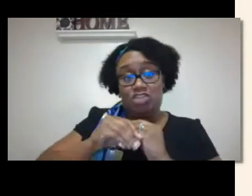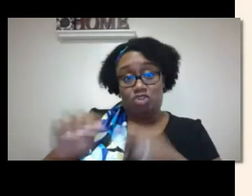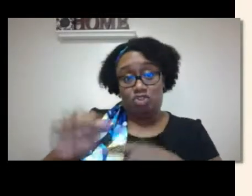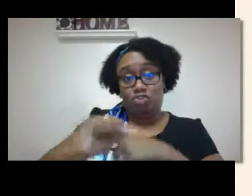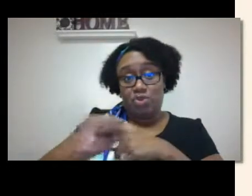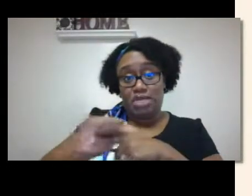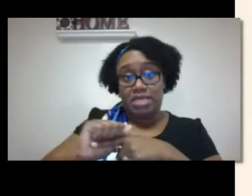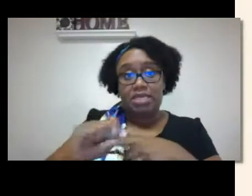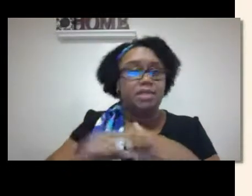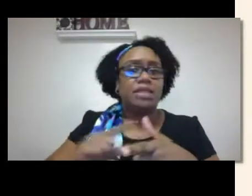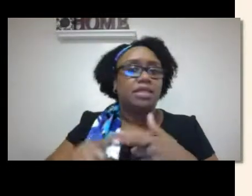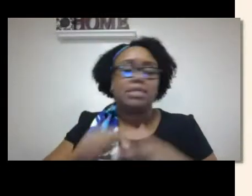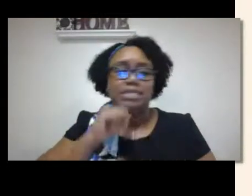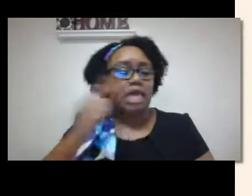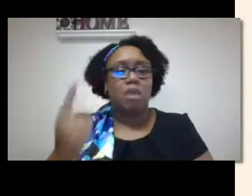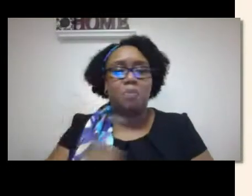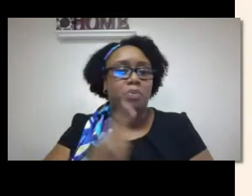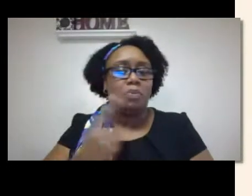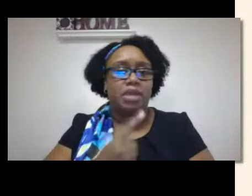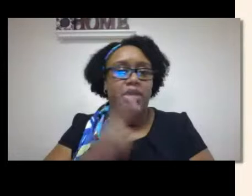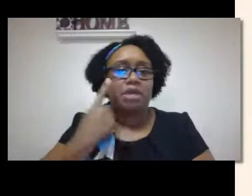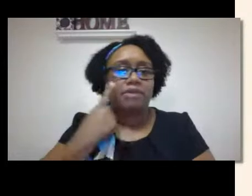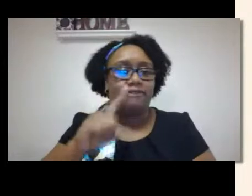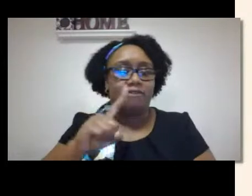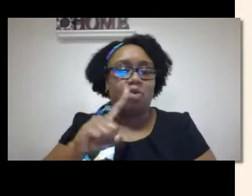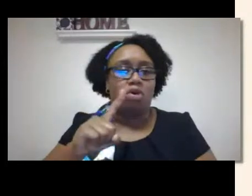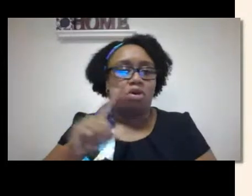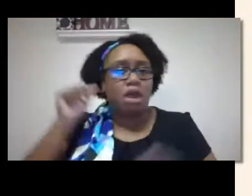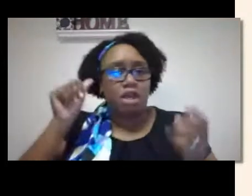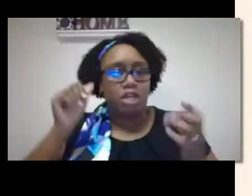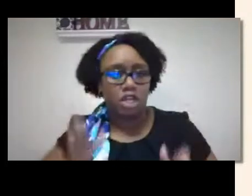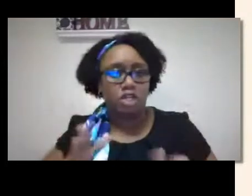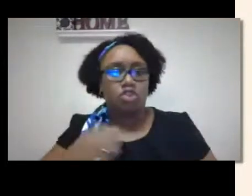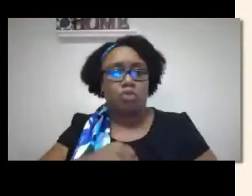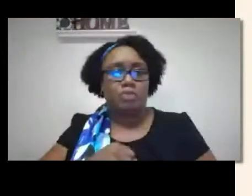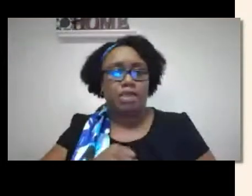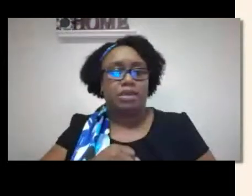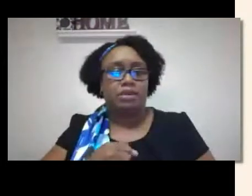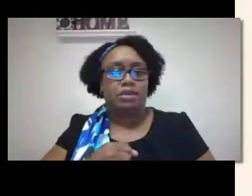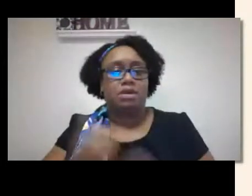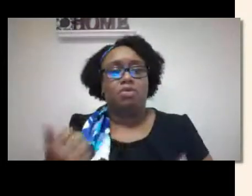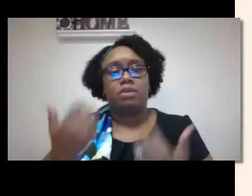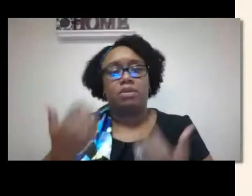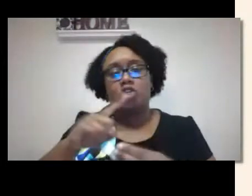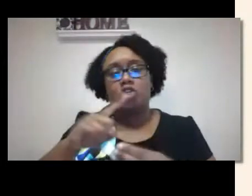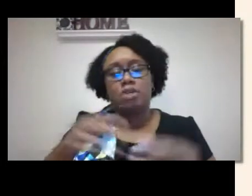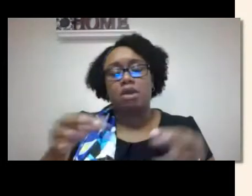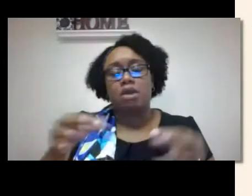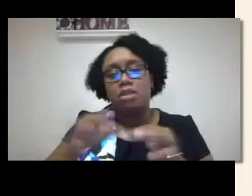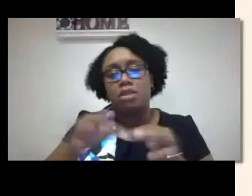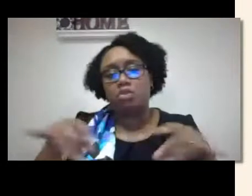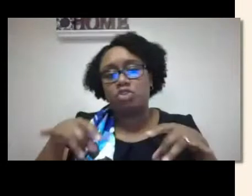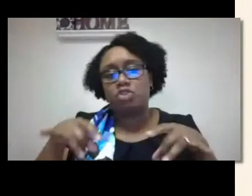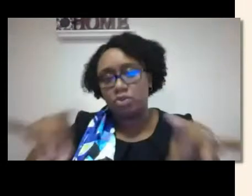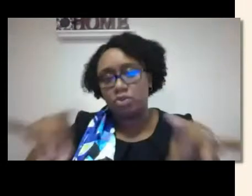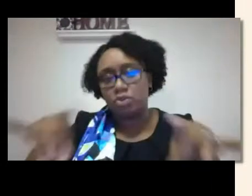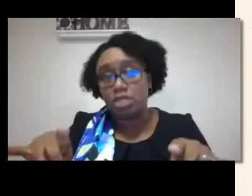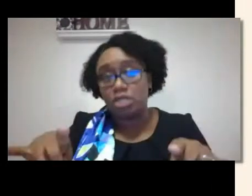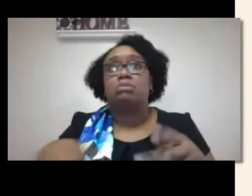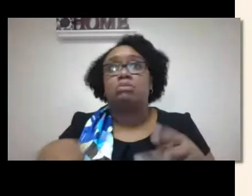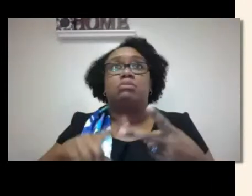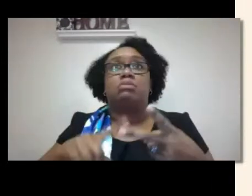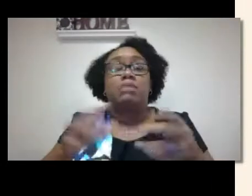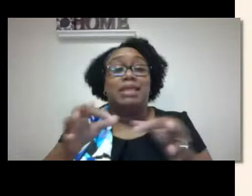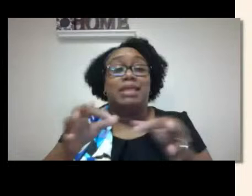in depth. So if an audiologist doesn't have that supplemental training, I would say it's not appropriate for that